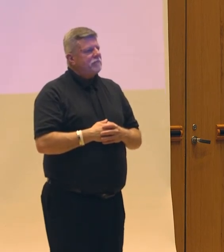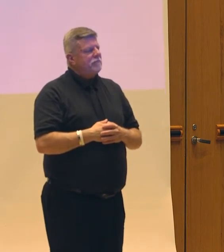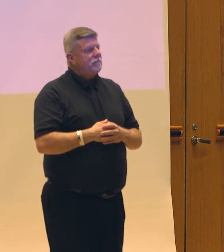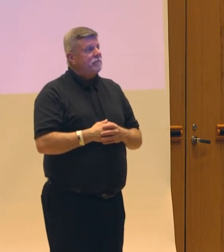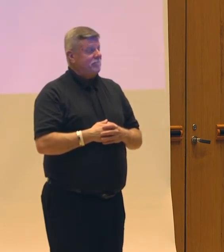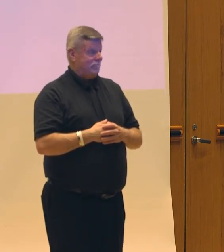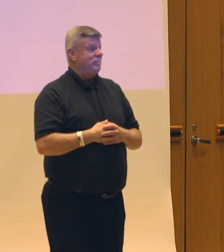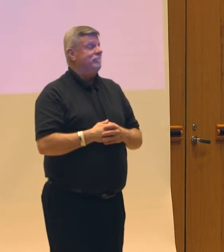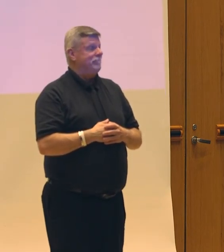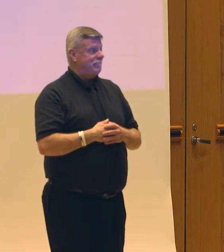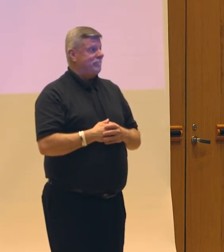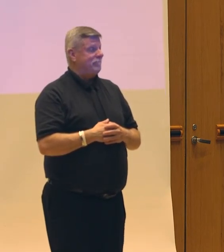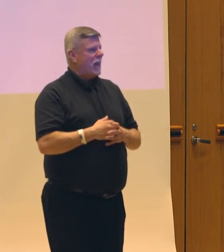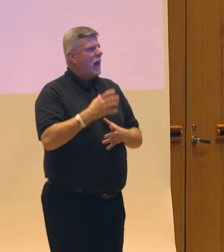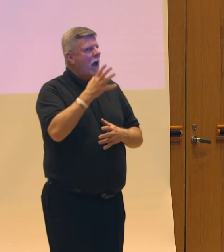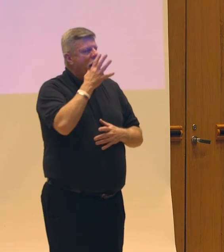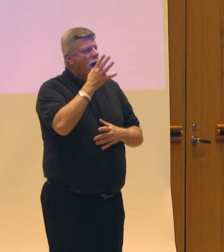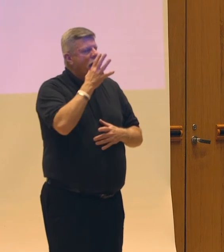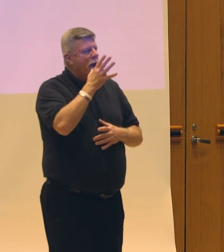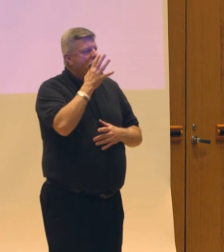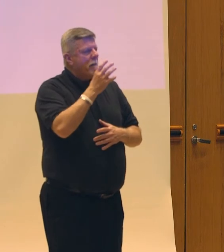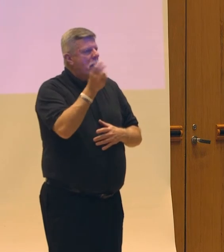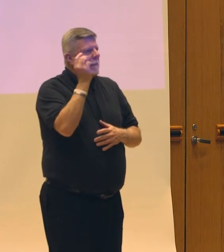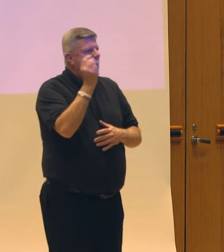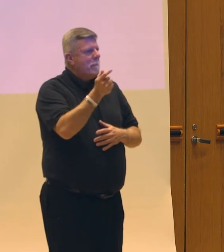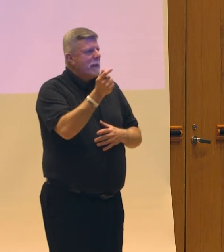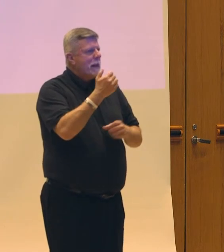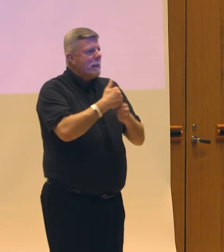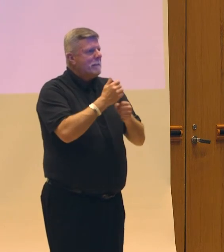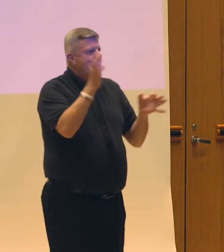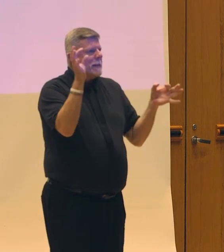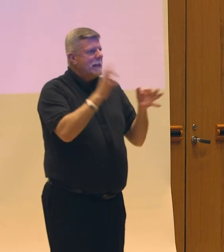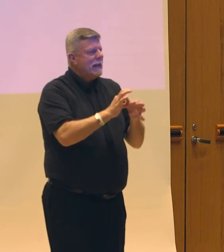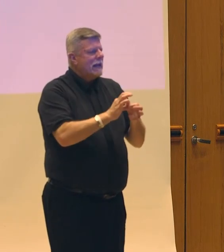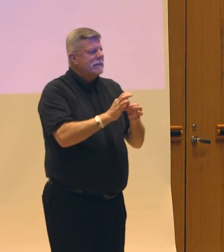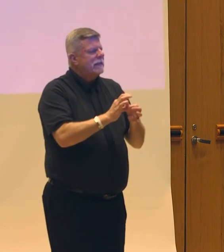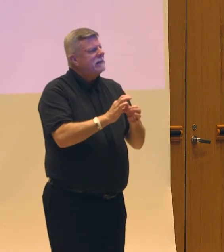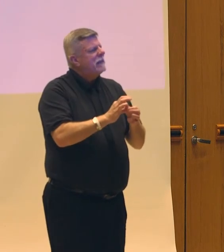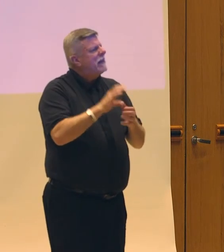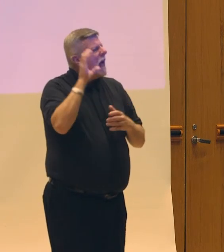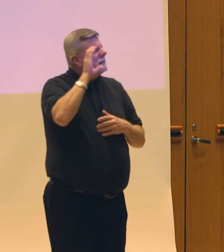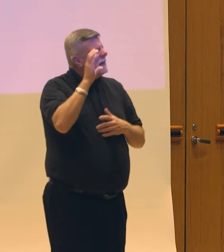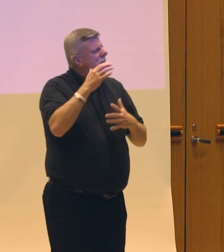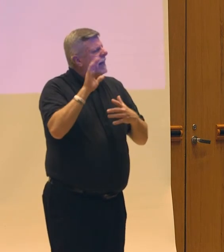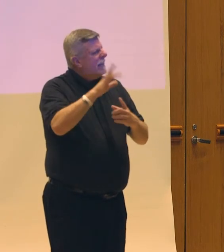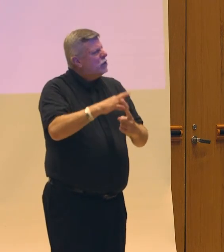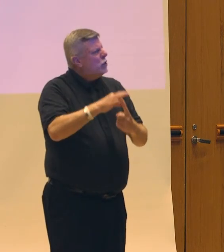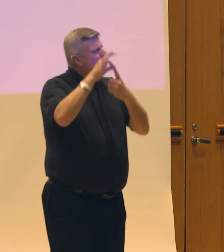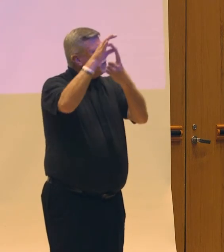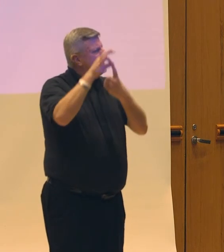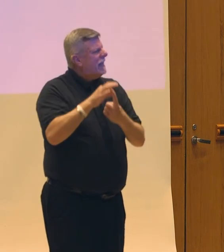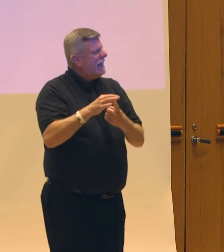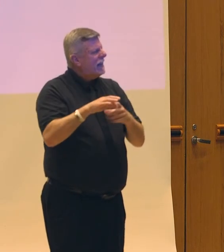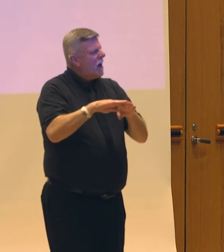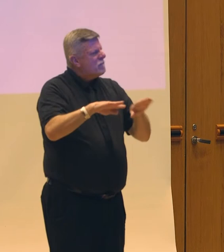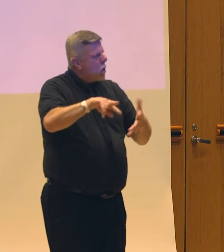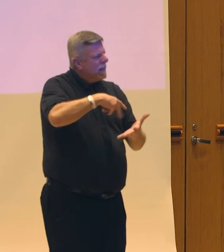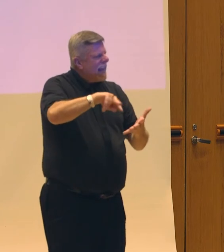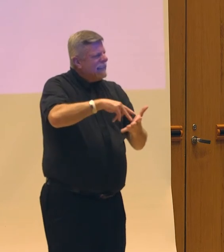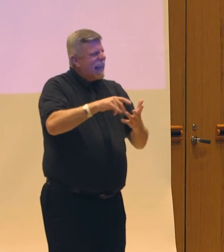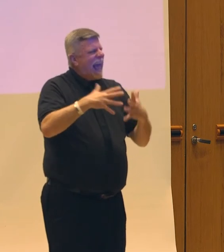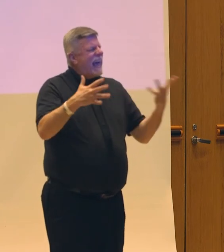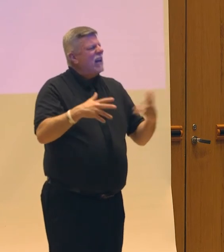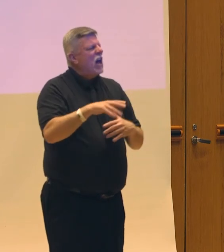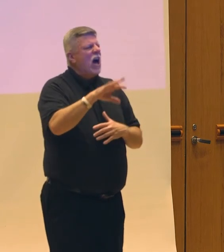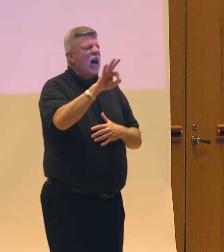My mom immediately made a connection. His unique hula traditions had a lot of floor work in it. And if you all were